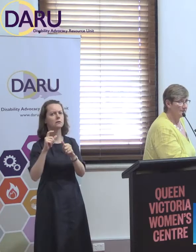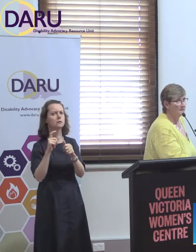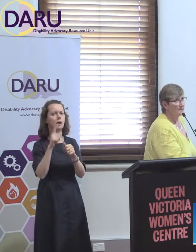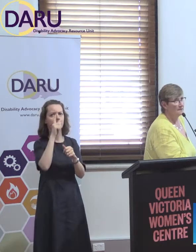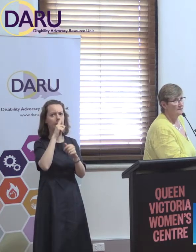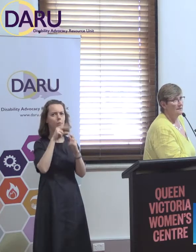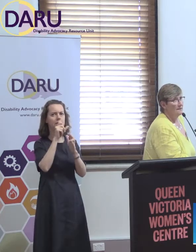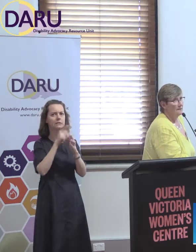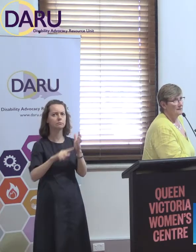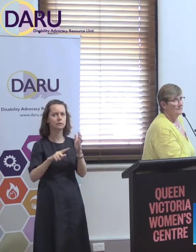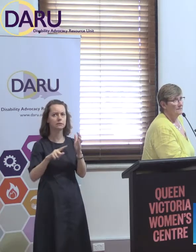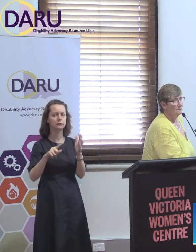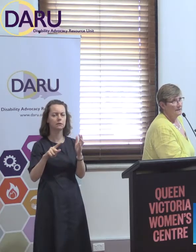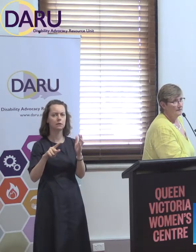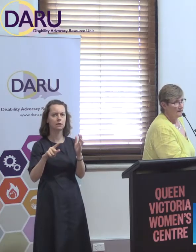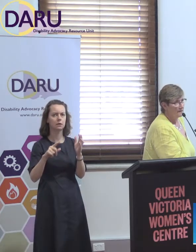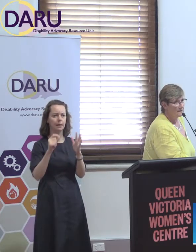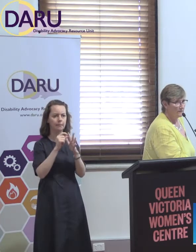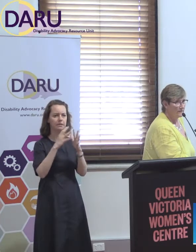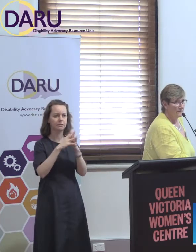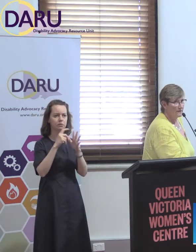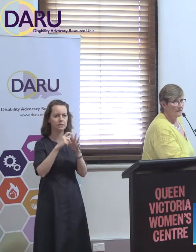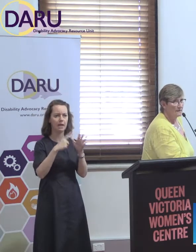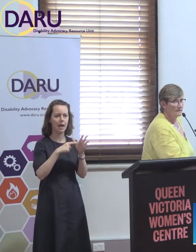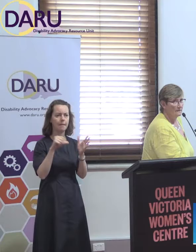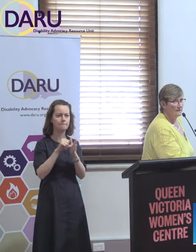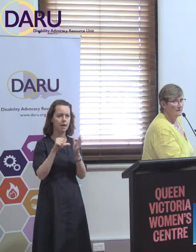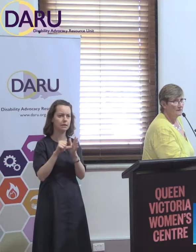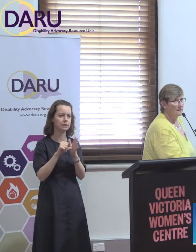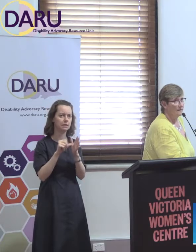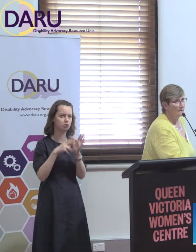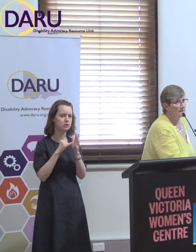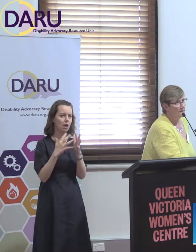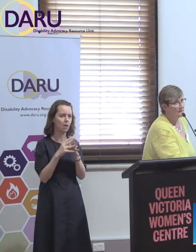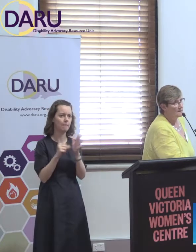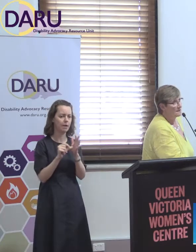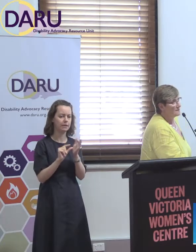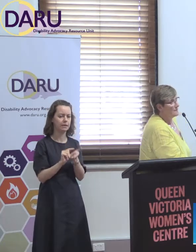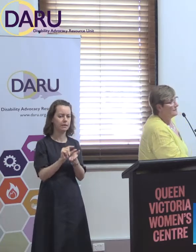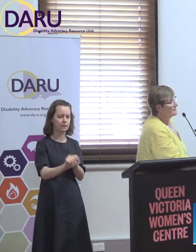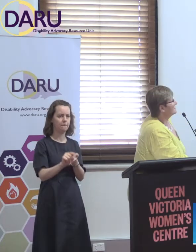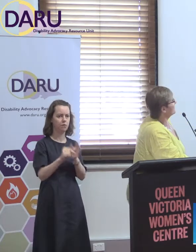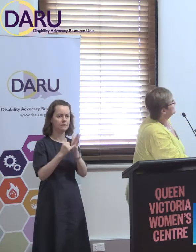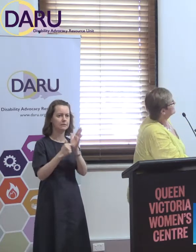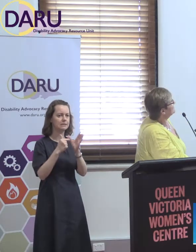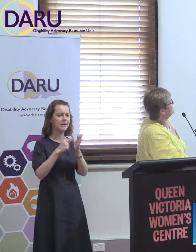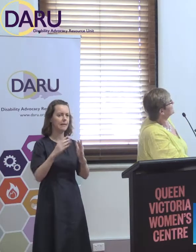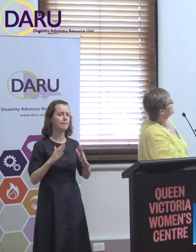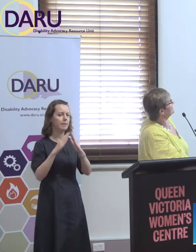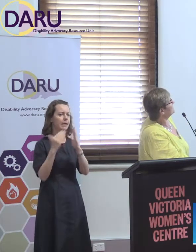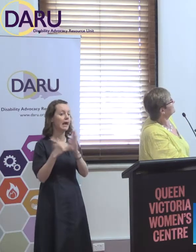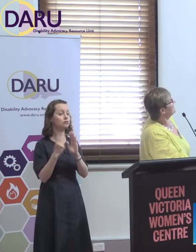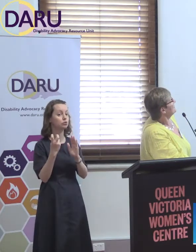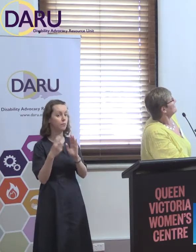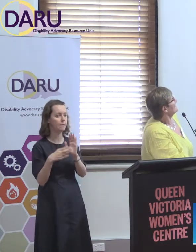People with Disabilities. People with PWDA, some of their funding, New South Wales funding is as a state peak. So, it's about another $2